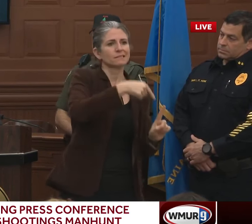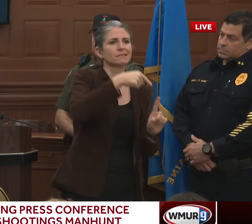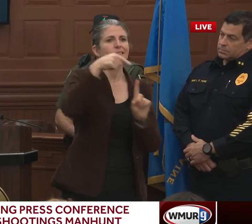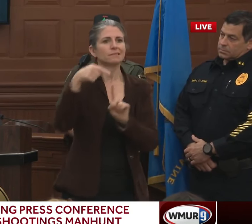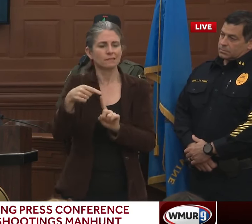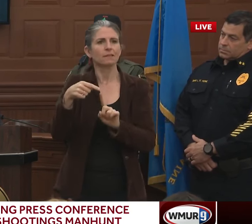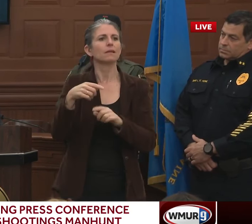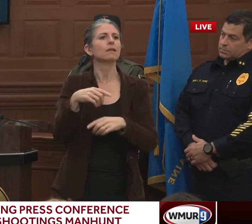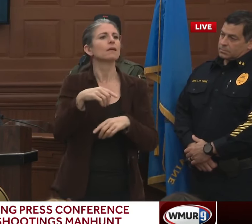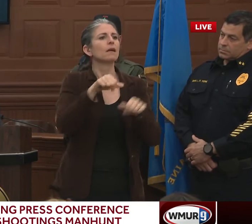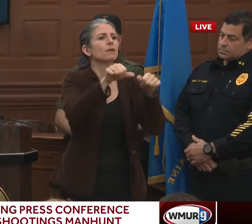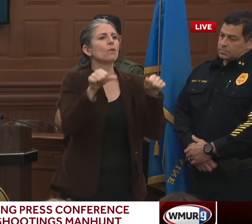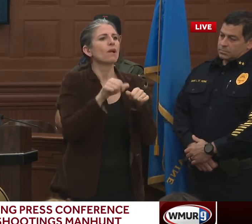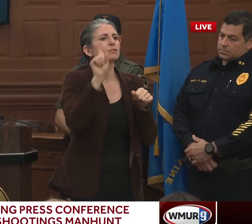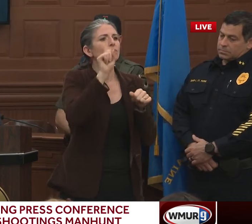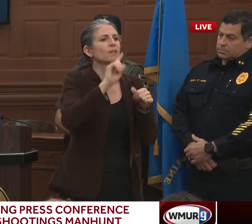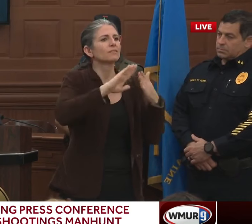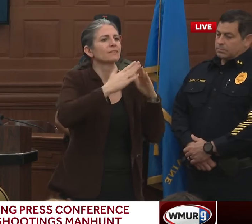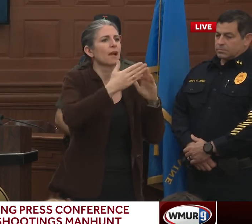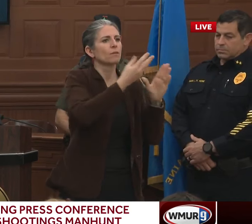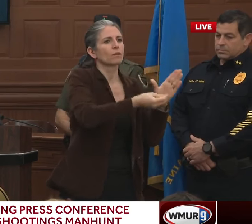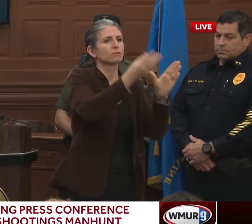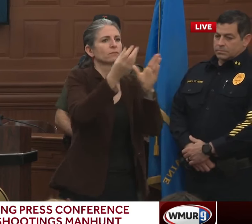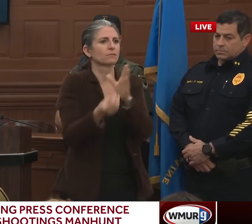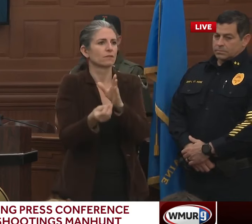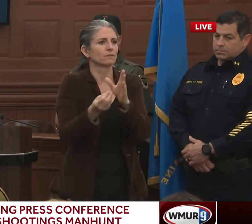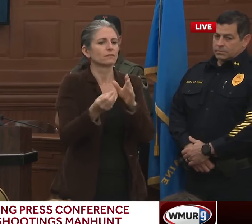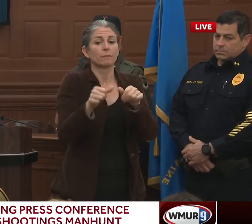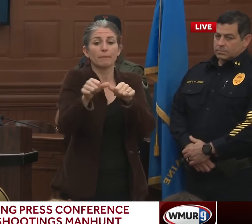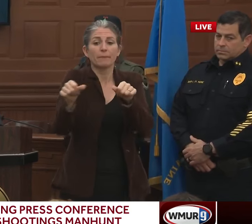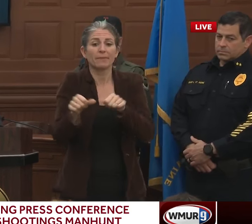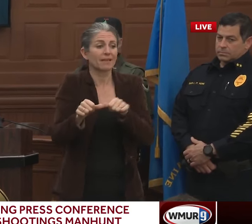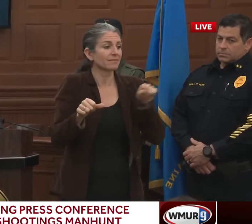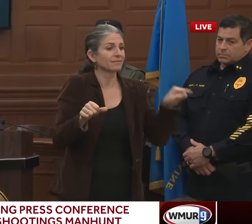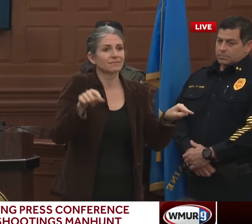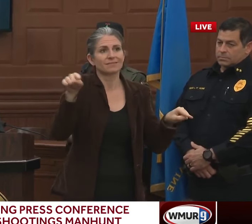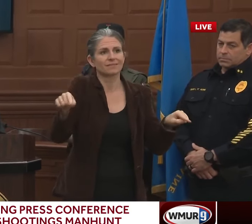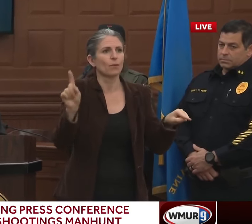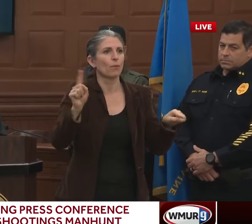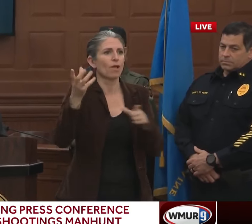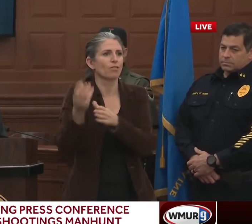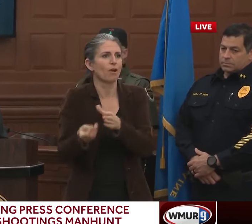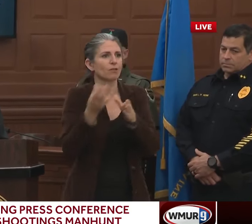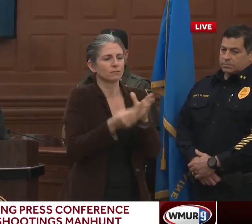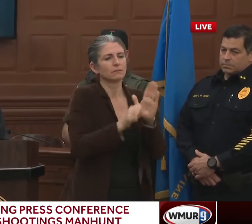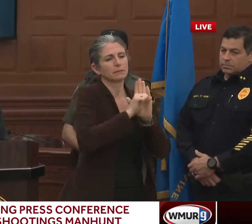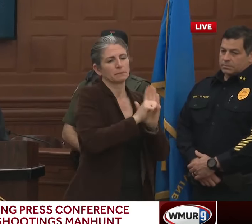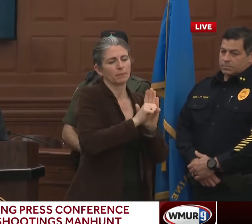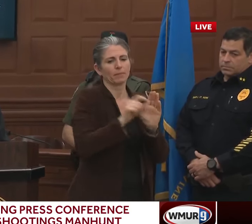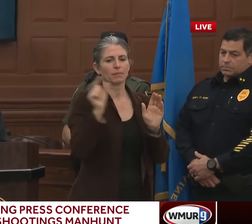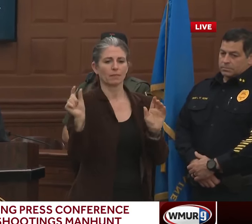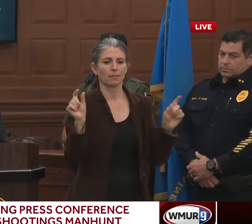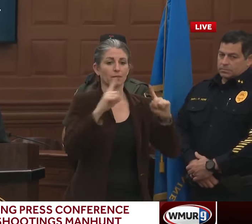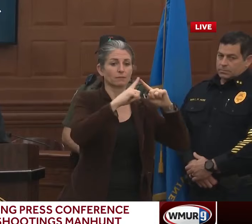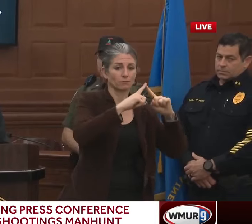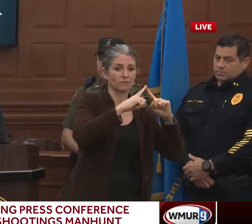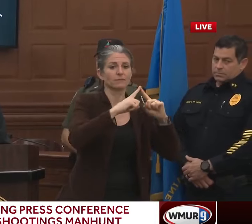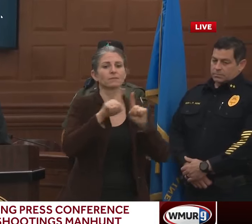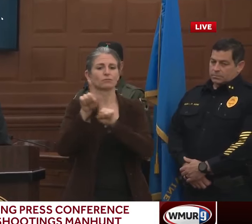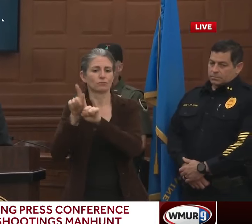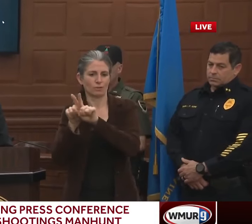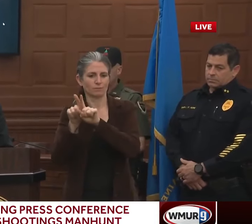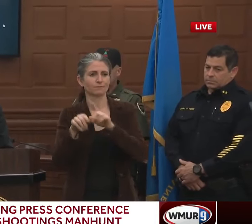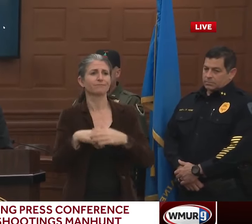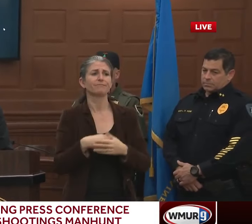the families for allowing us to even do this. They certainly didn't need to do that. They're working through their own struggles, and